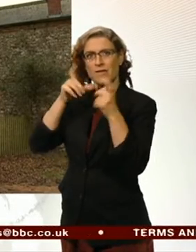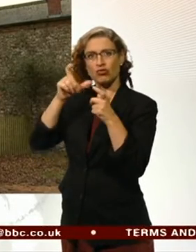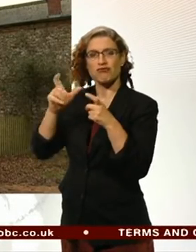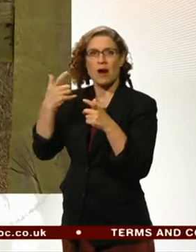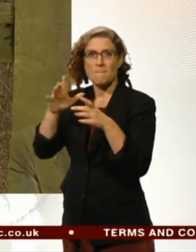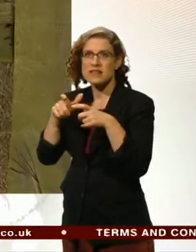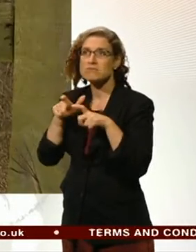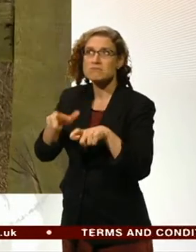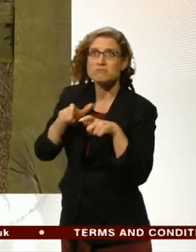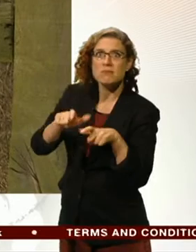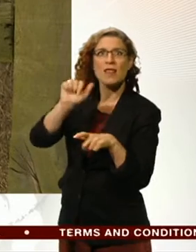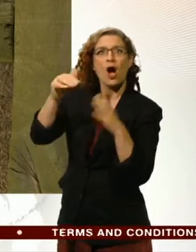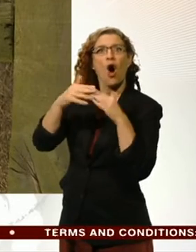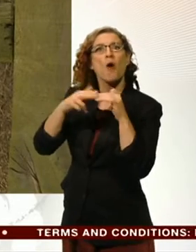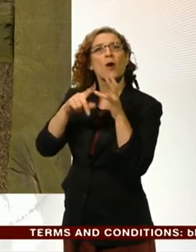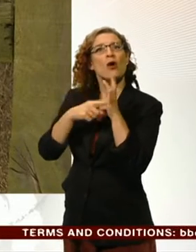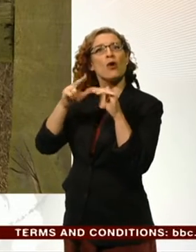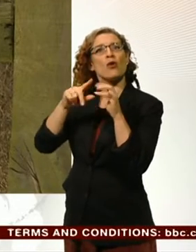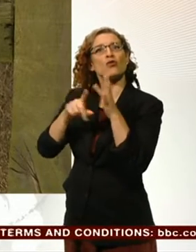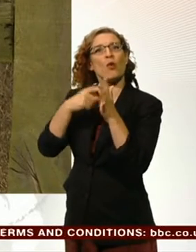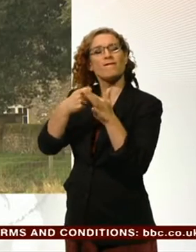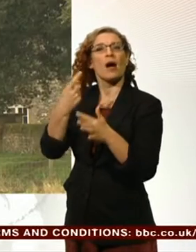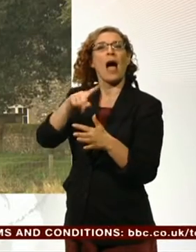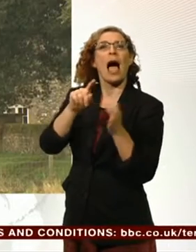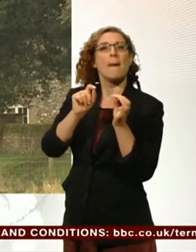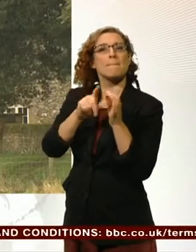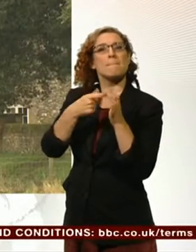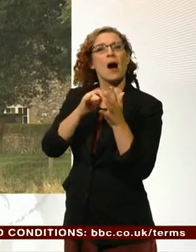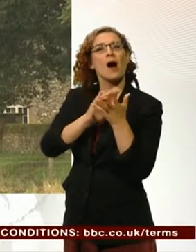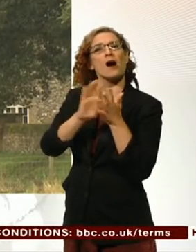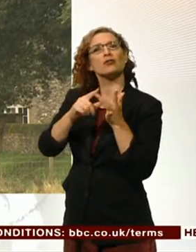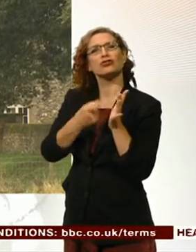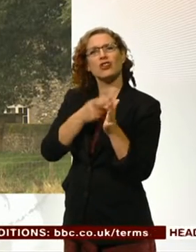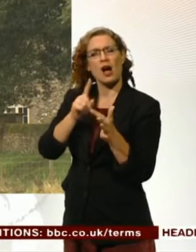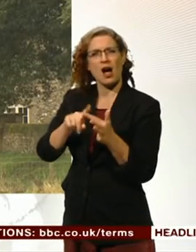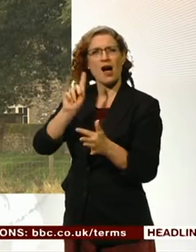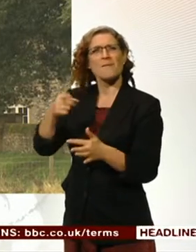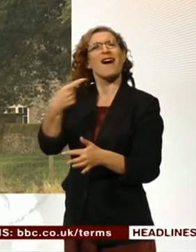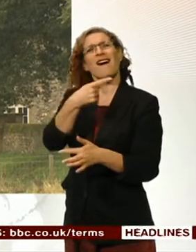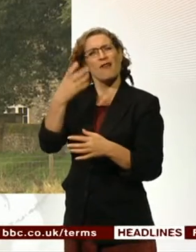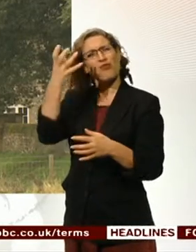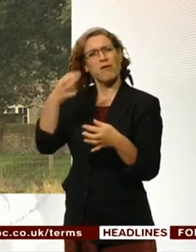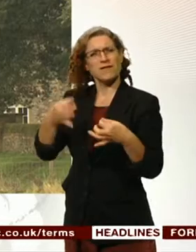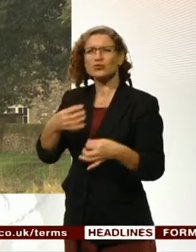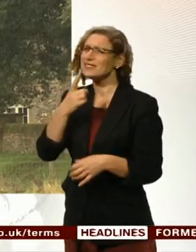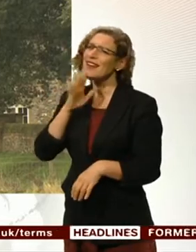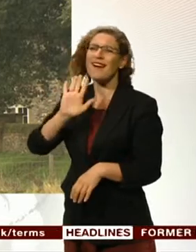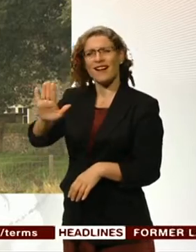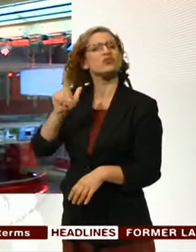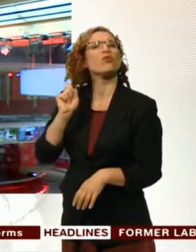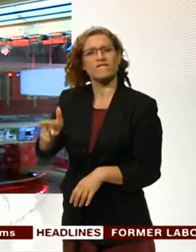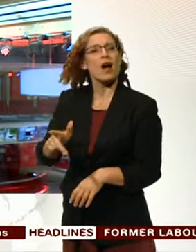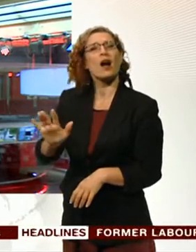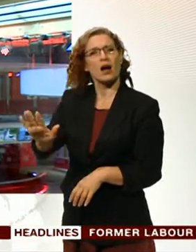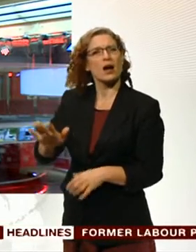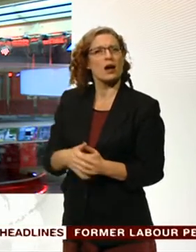Cambridges' home in Norfolk and the Middletons' home in Berkshire. Officials say their behaviour has gone too far. There's been